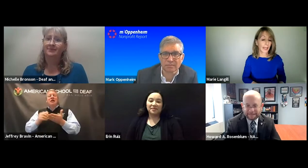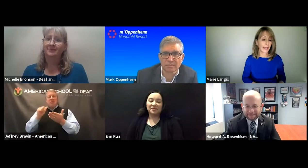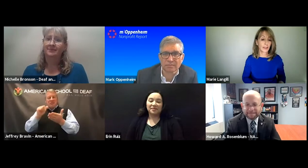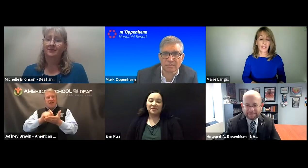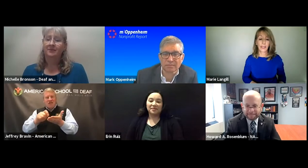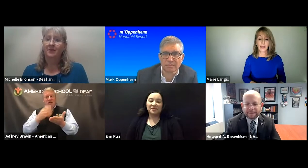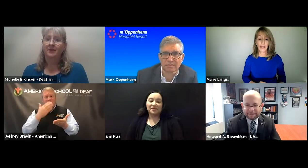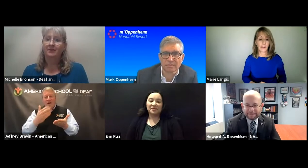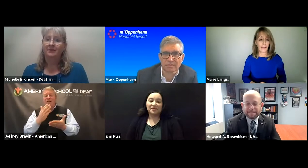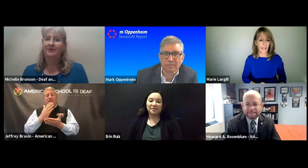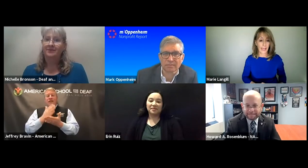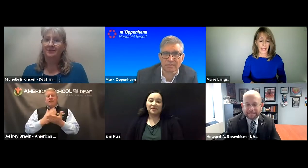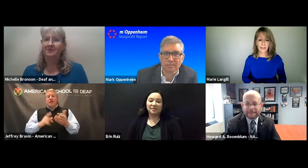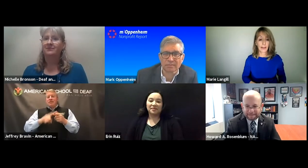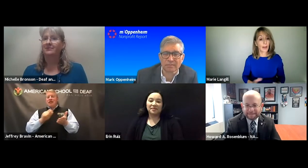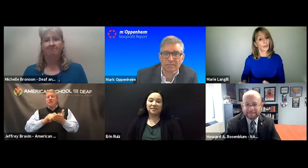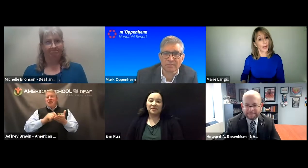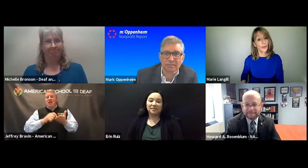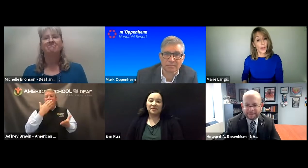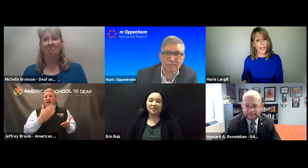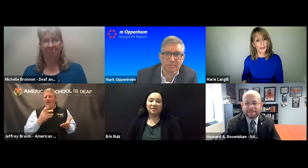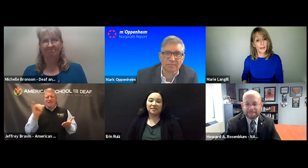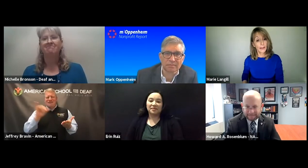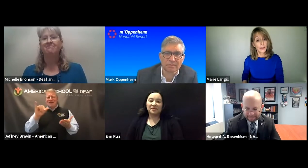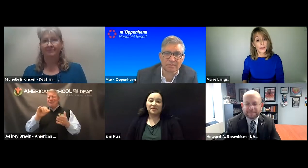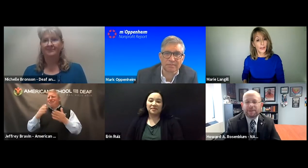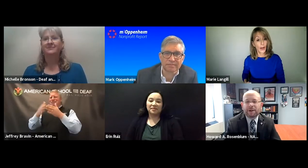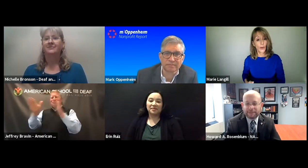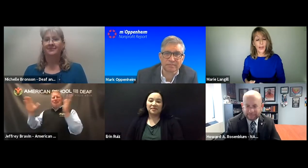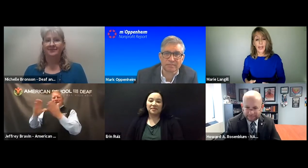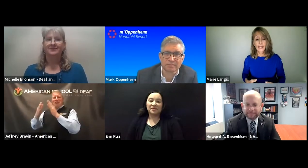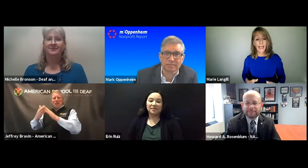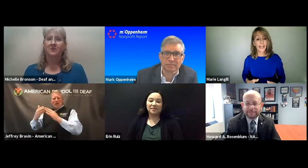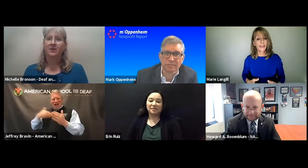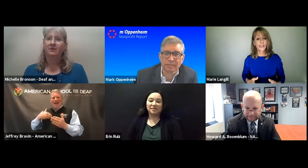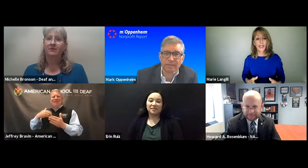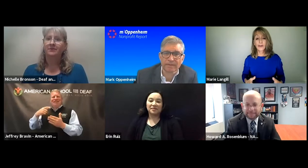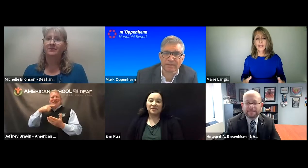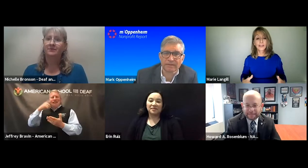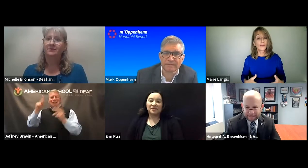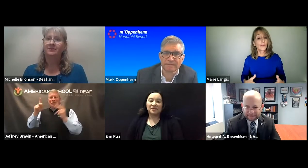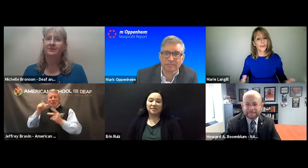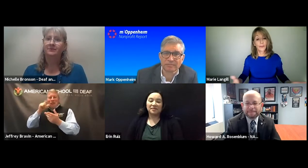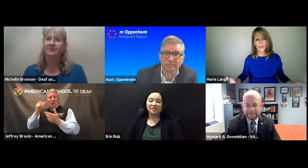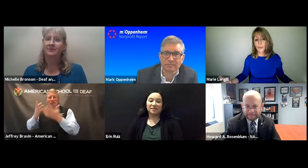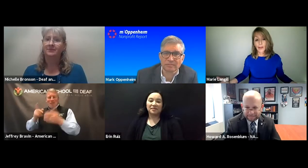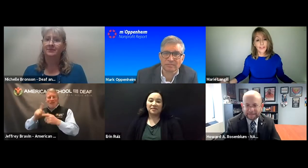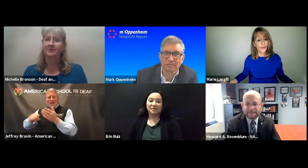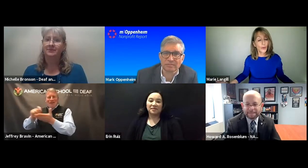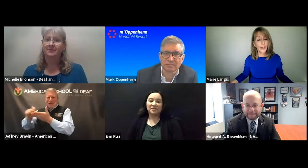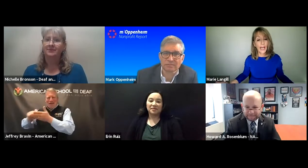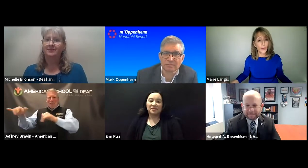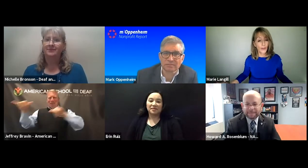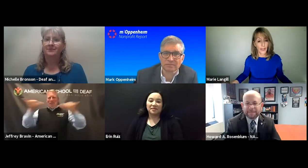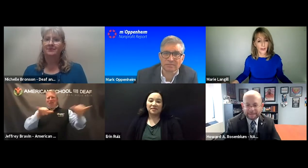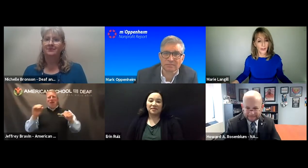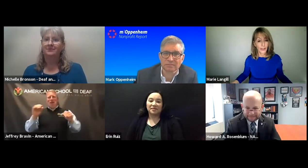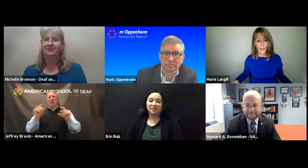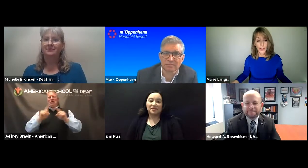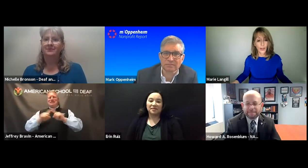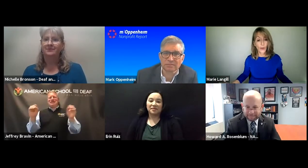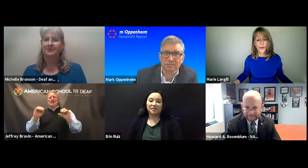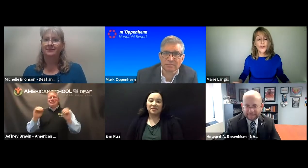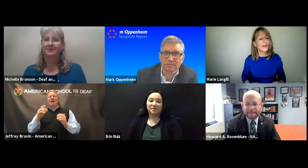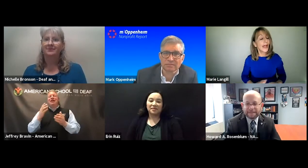deaf people can't speak. They can't, they might write well, you know, again, general as the people, as everyone out there,